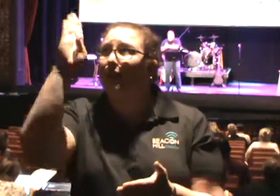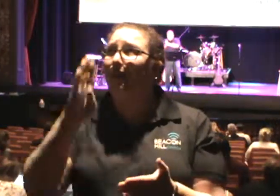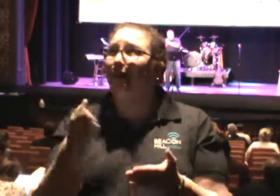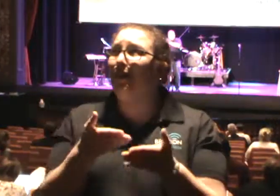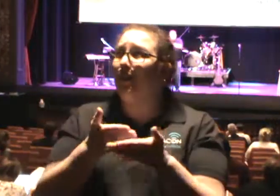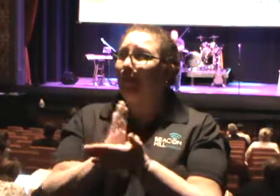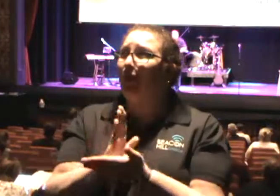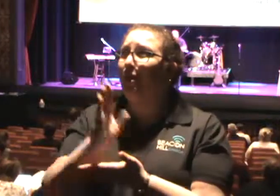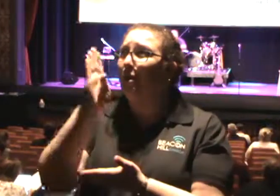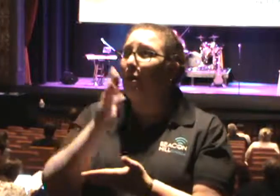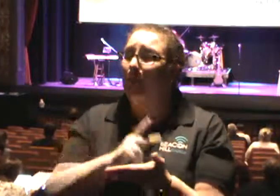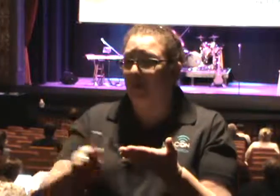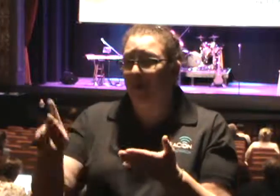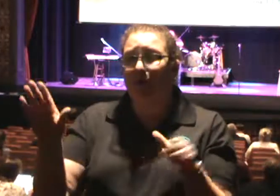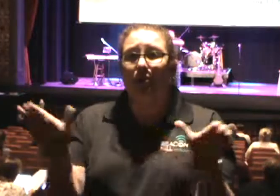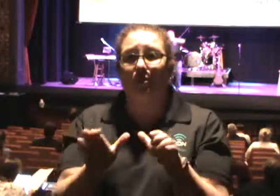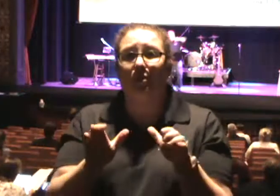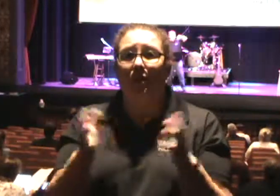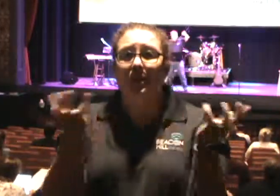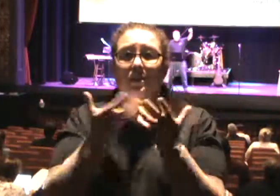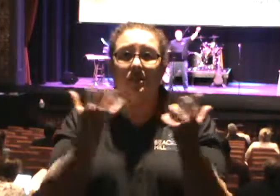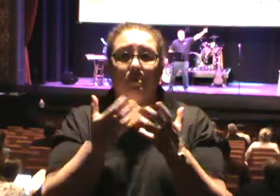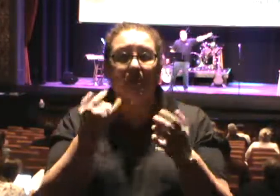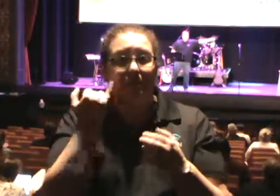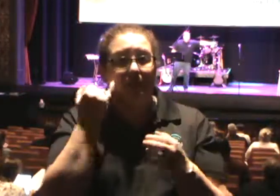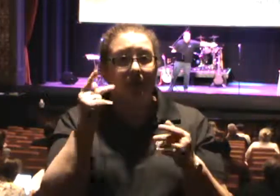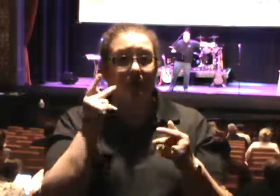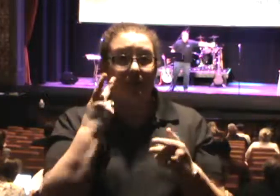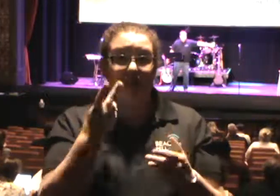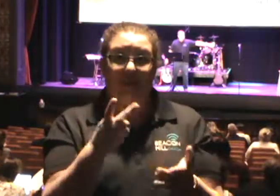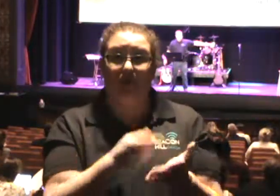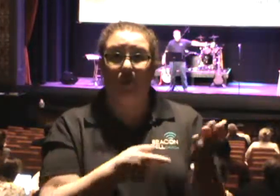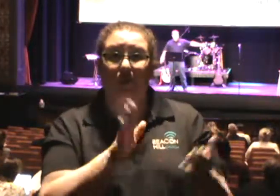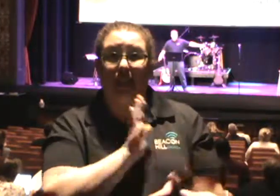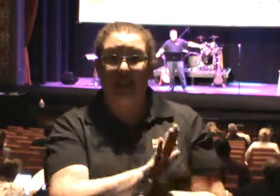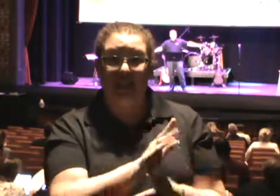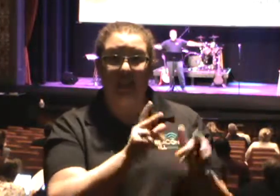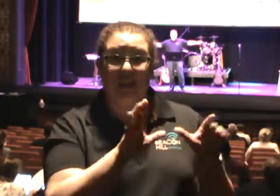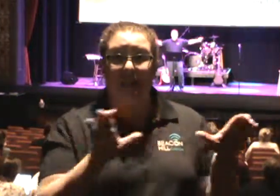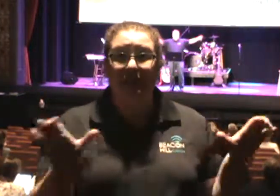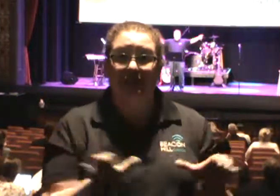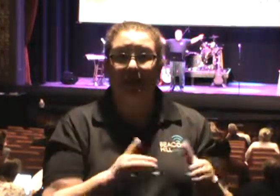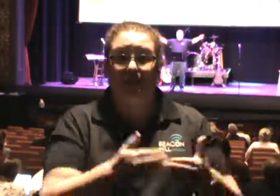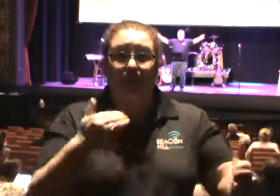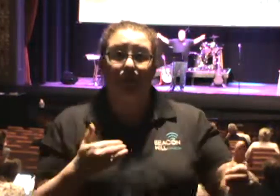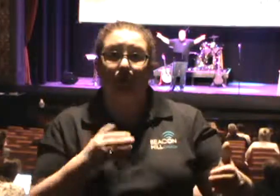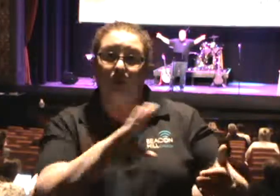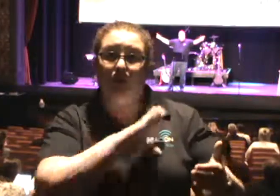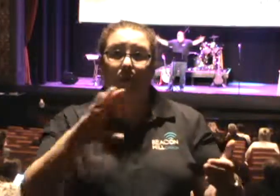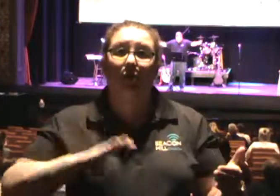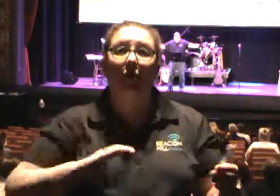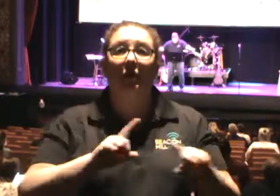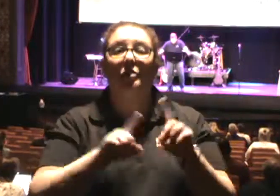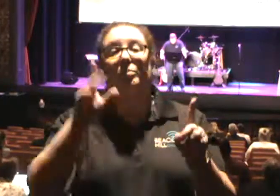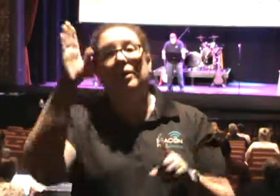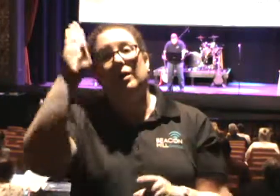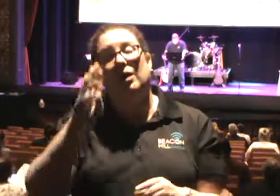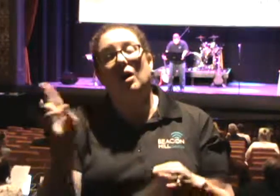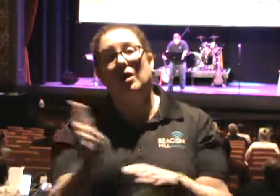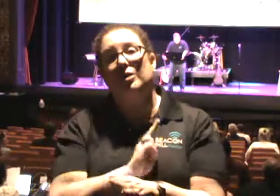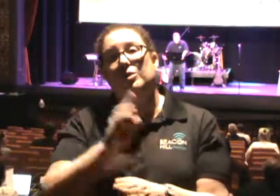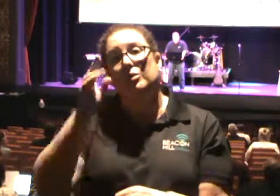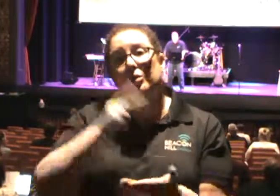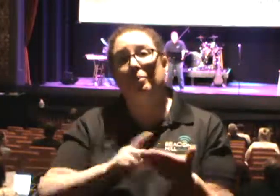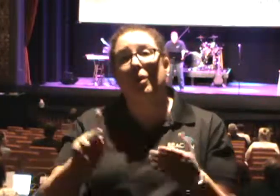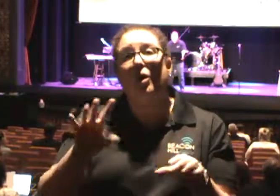amazing, even more so, as you can see what he did before he came to Christ. Yet God used Paul to do some